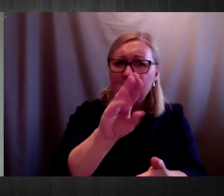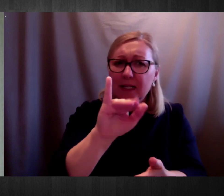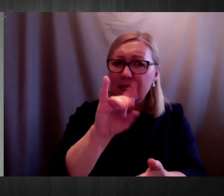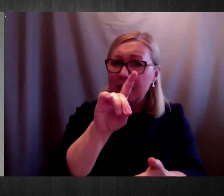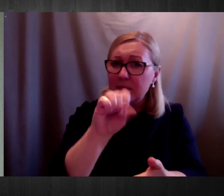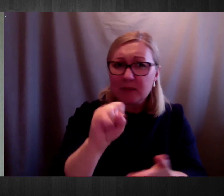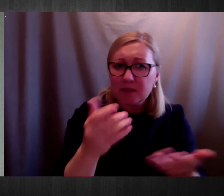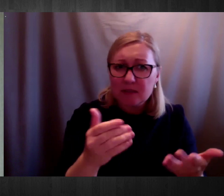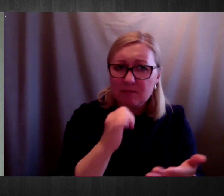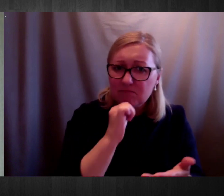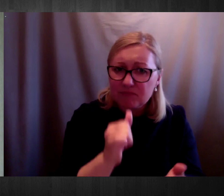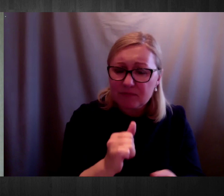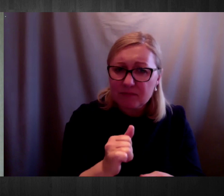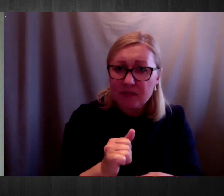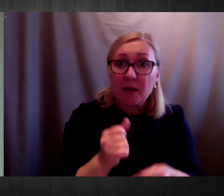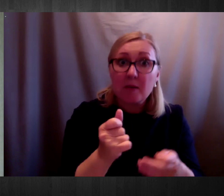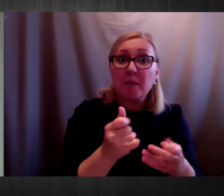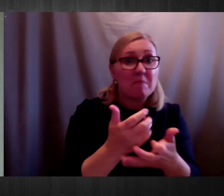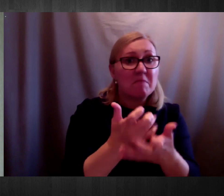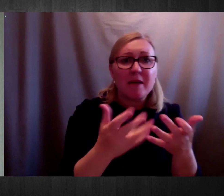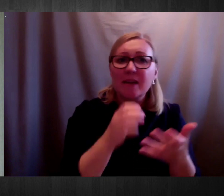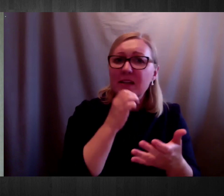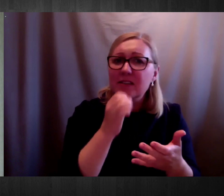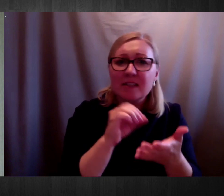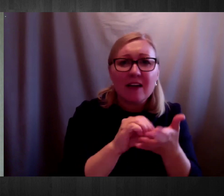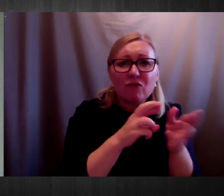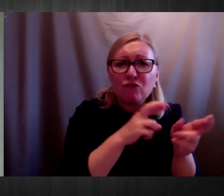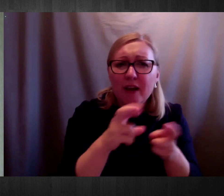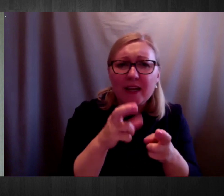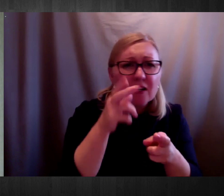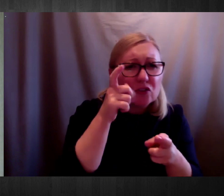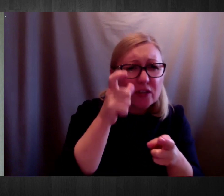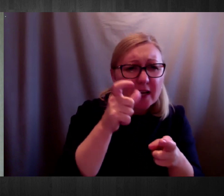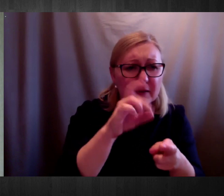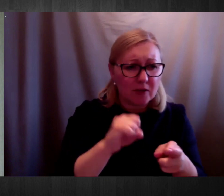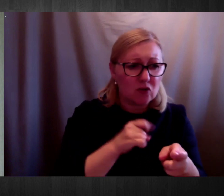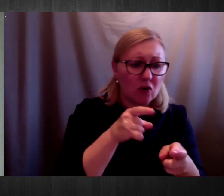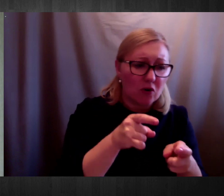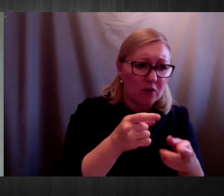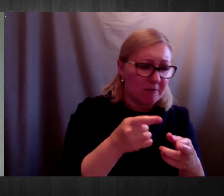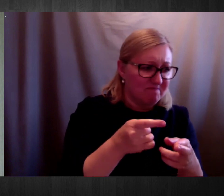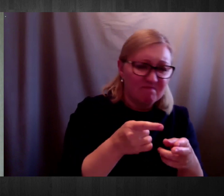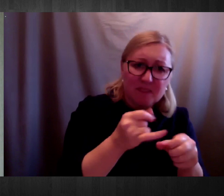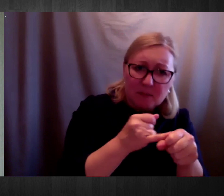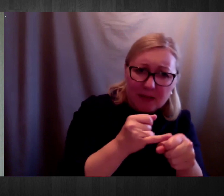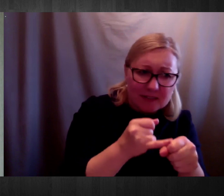medication reviews and ECGs and prolactin tests.